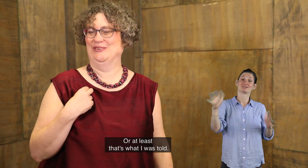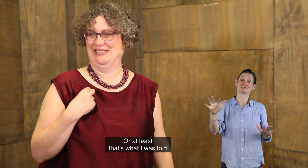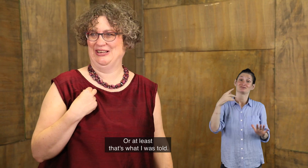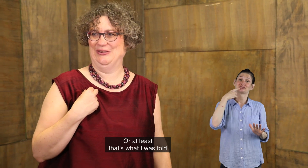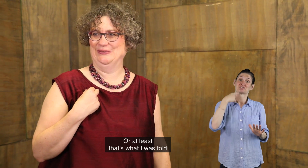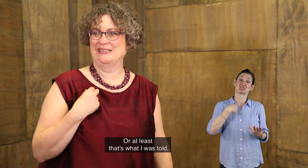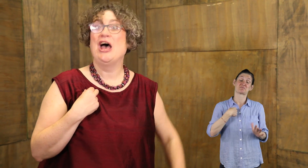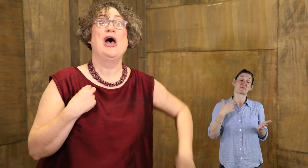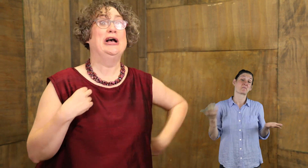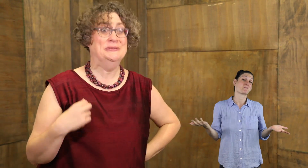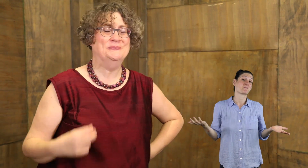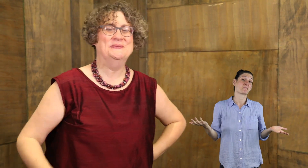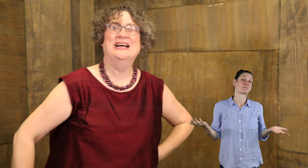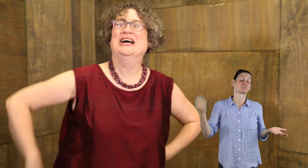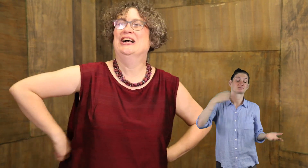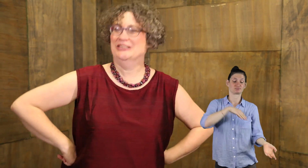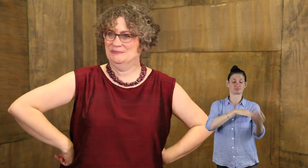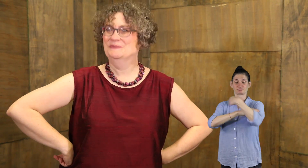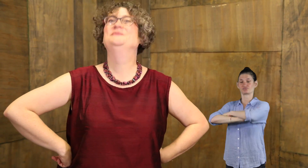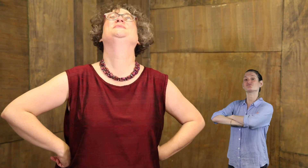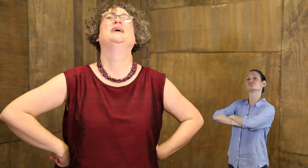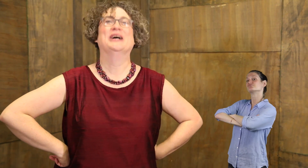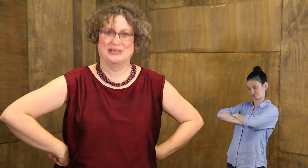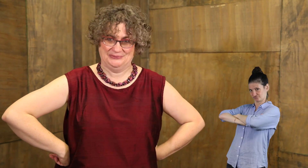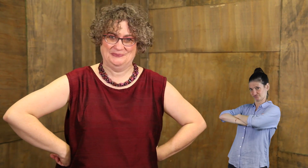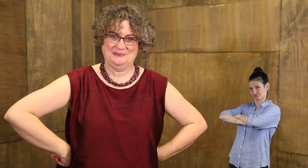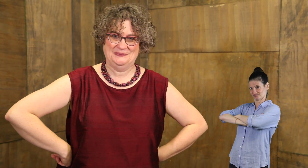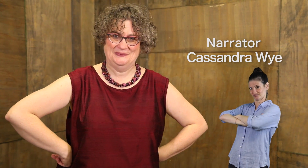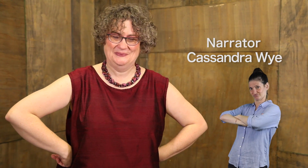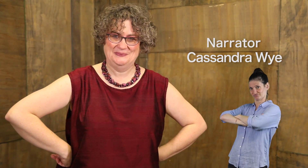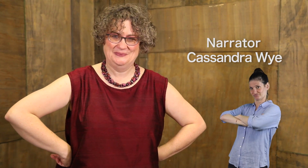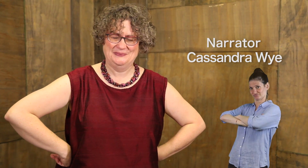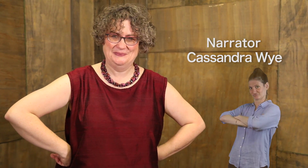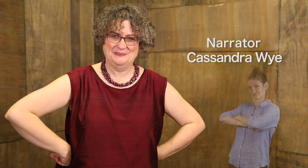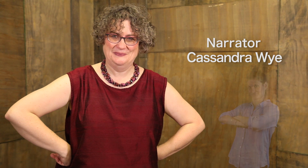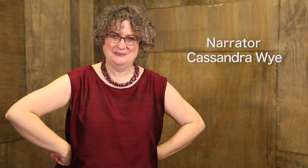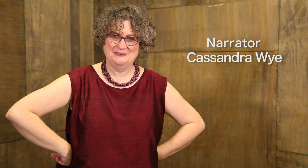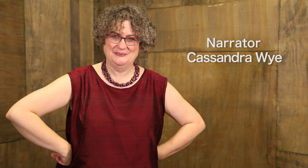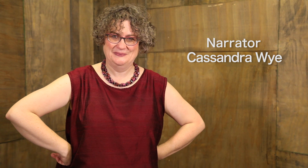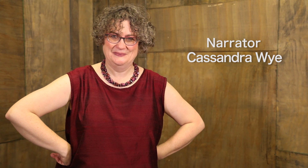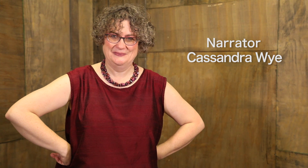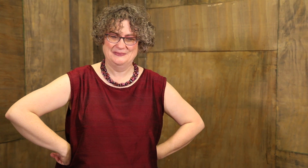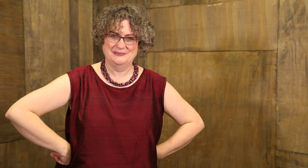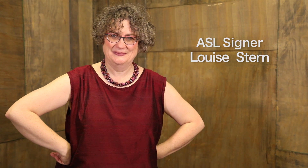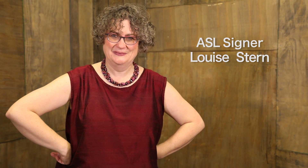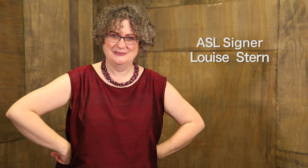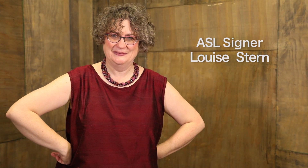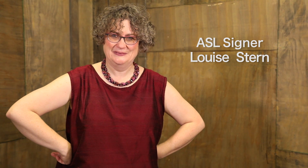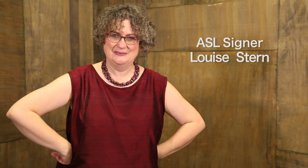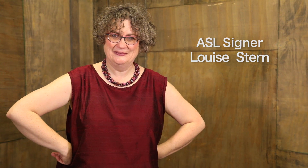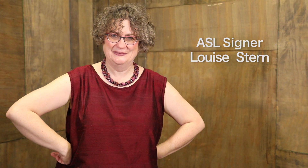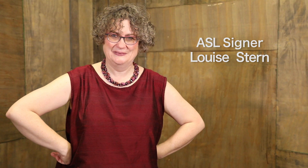I was told. Hoo, hoo, hoo. hoo, hoo,